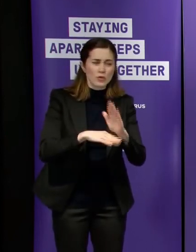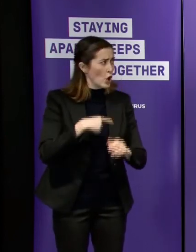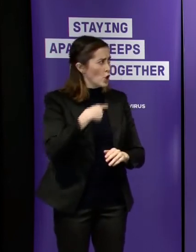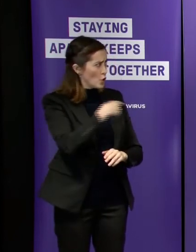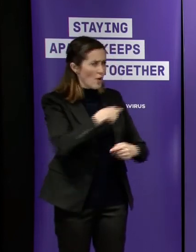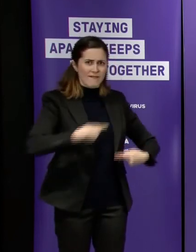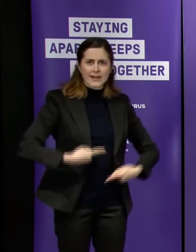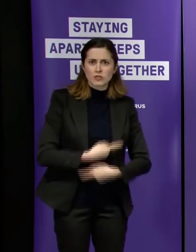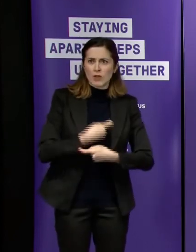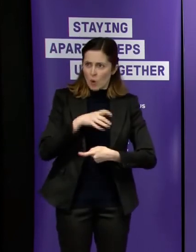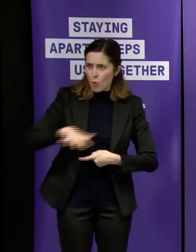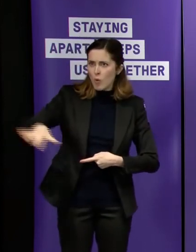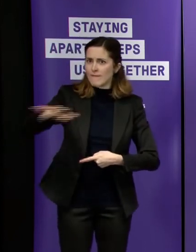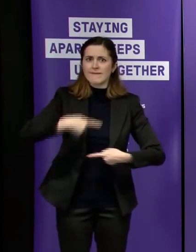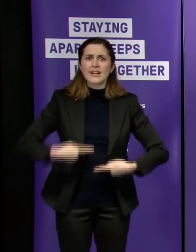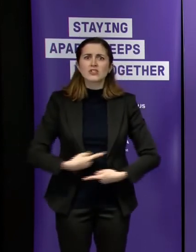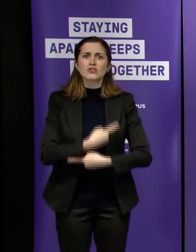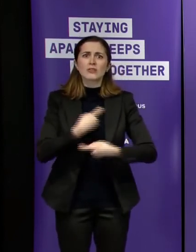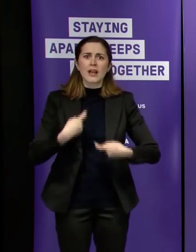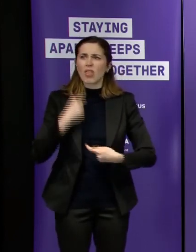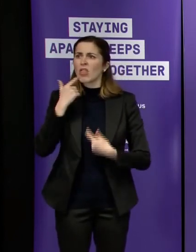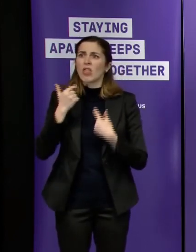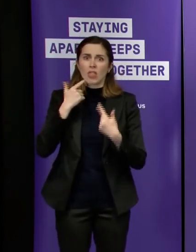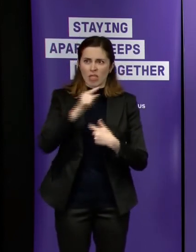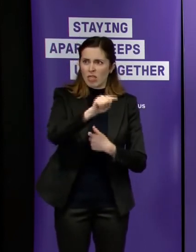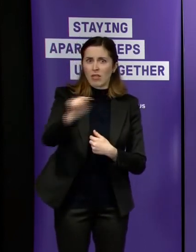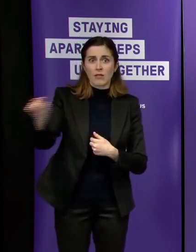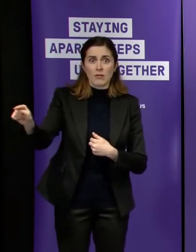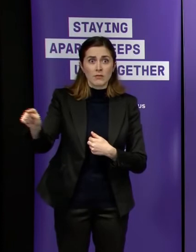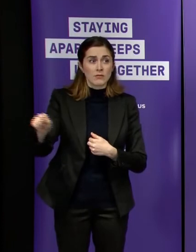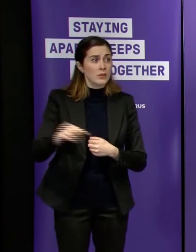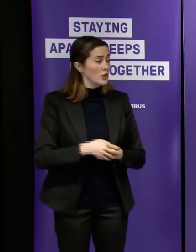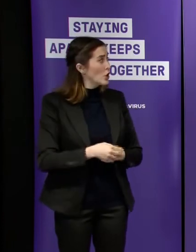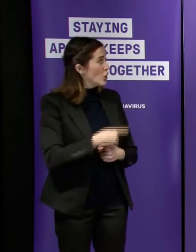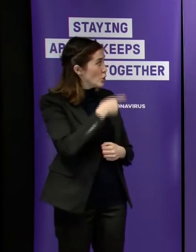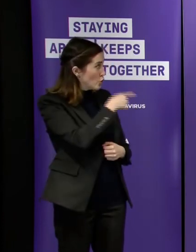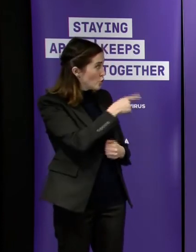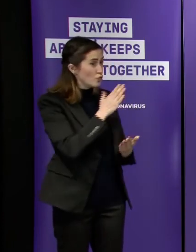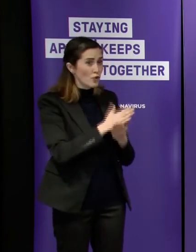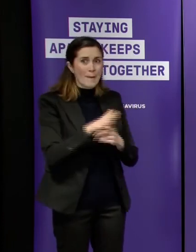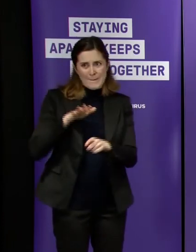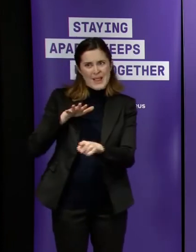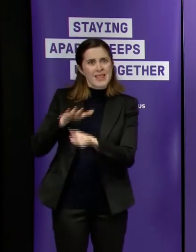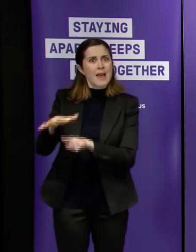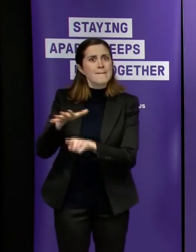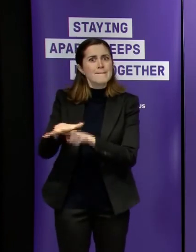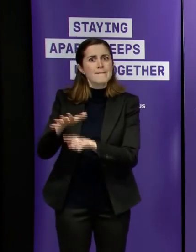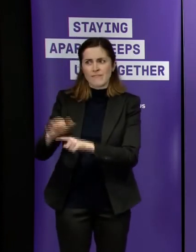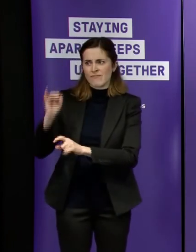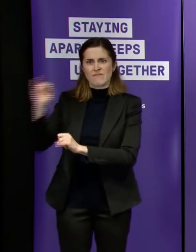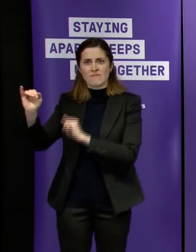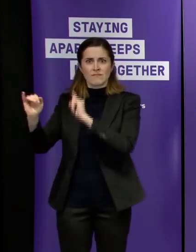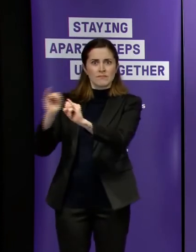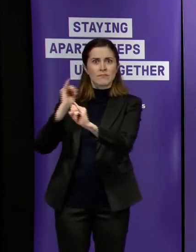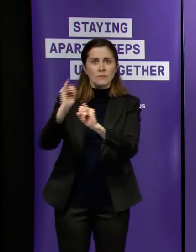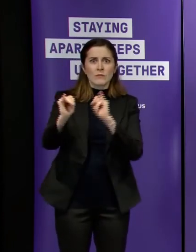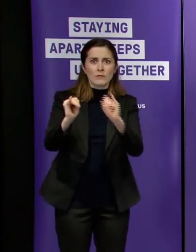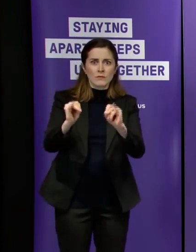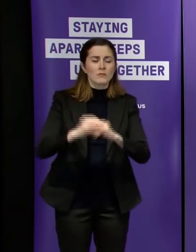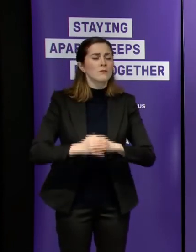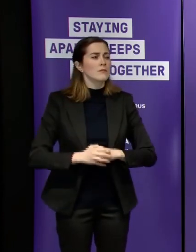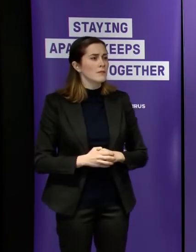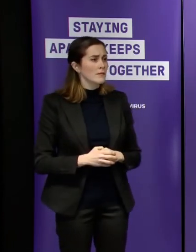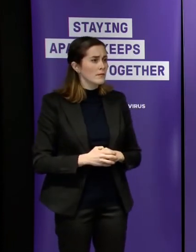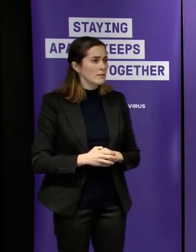rules so i i understand that you don't like the question but there is a valid point that you were blaming victorians there's not not a question of whether i like the question or not